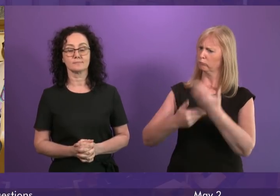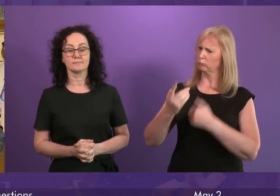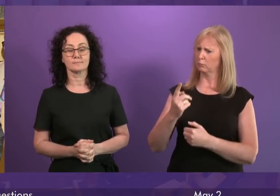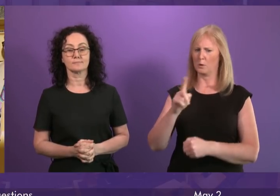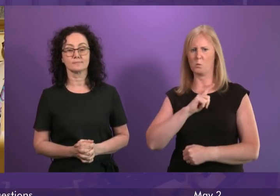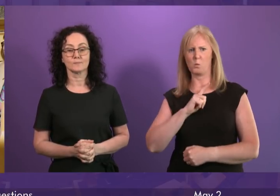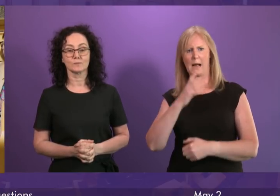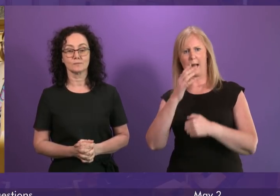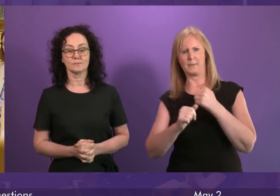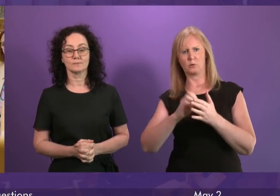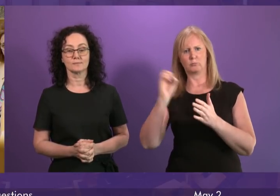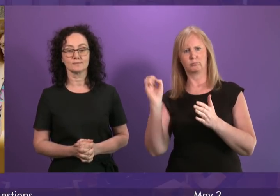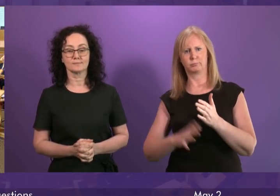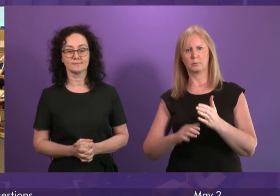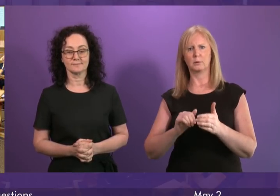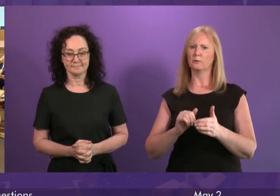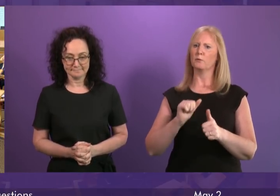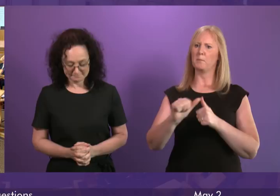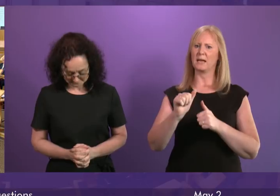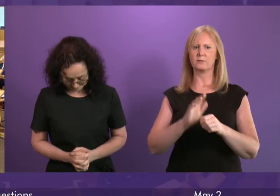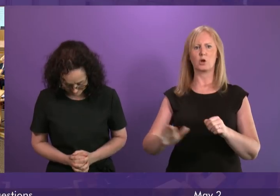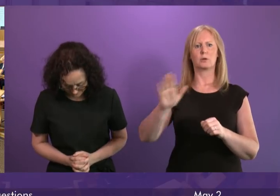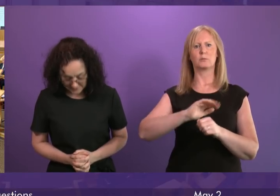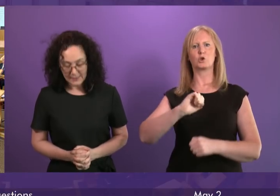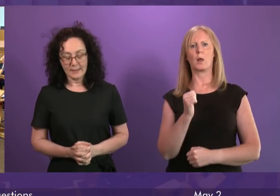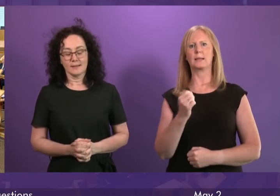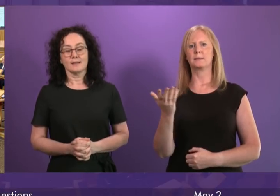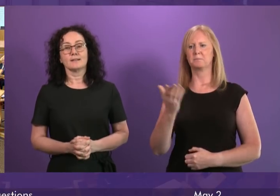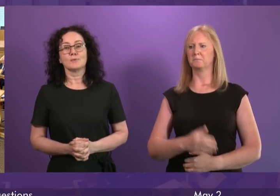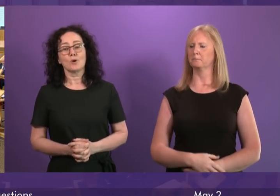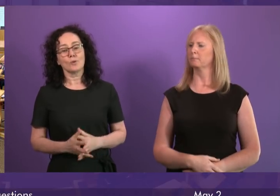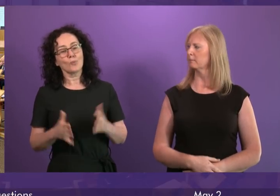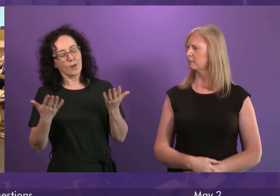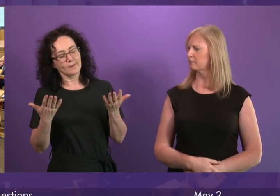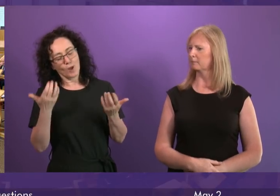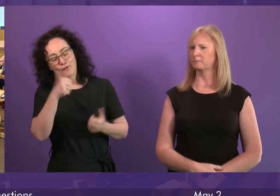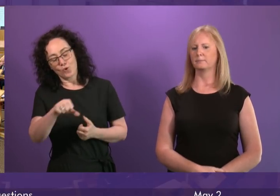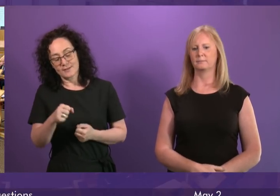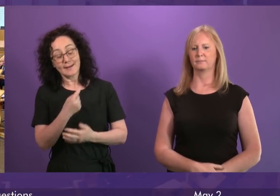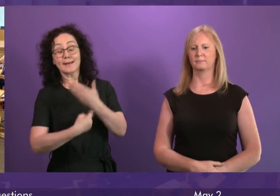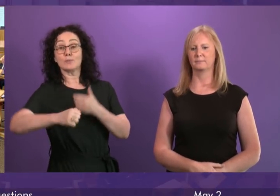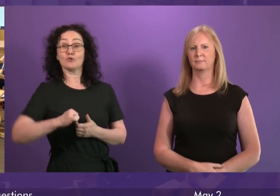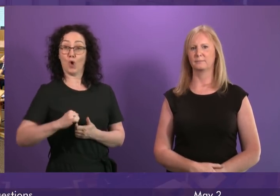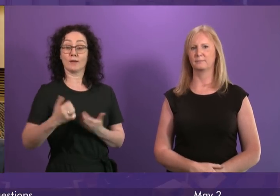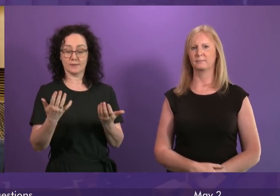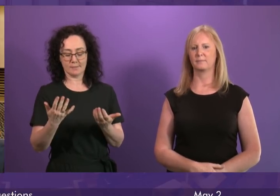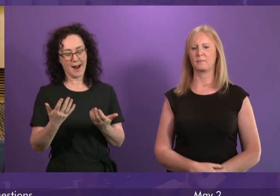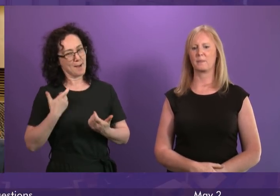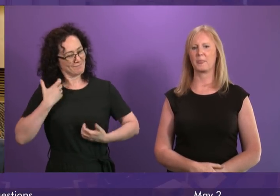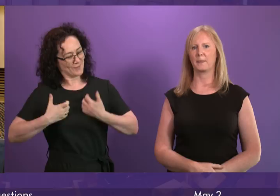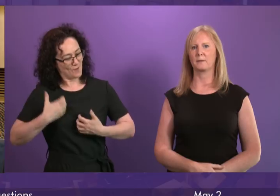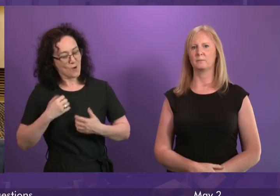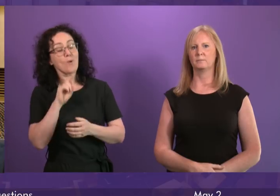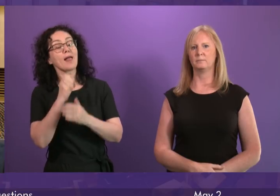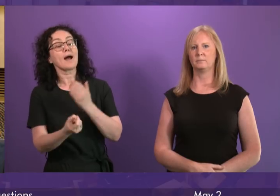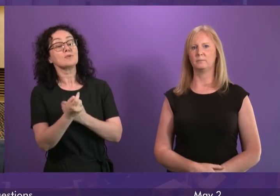best interests of Scotland? First Minister. Well, of course, an independent Scotland, which I look forward to